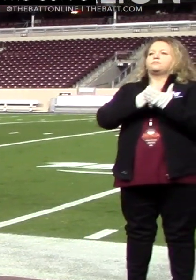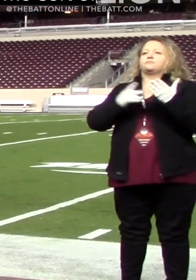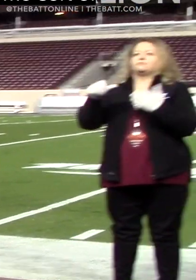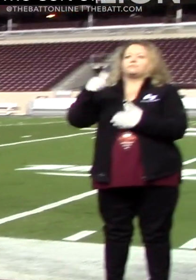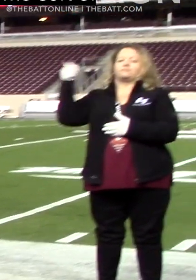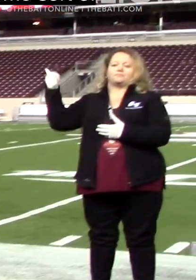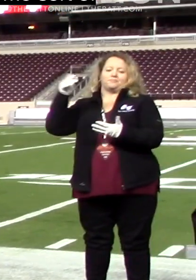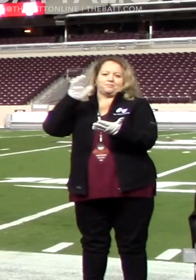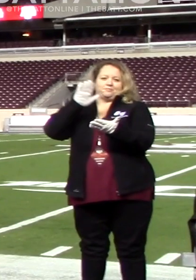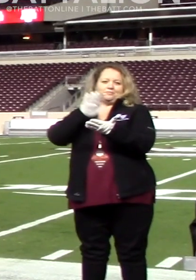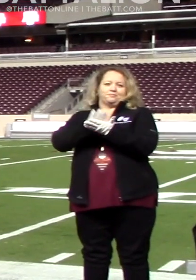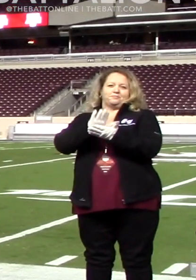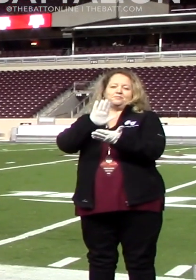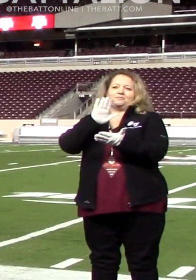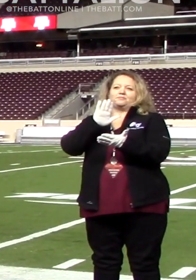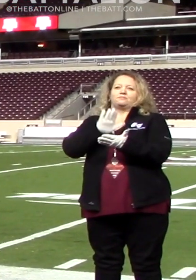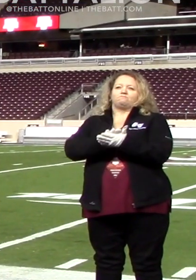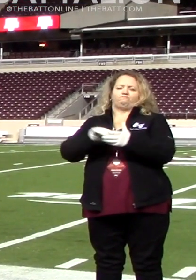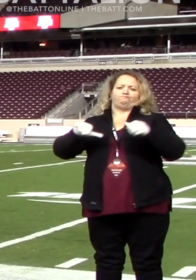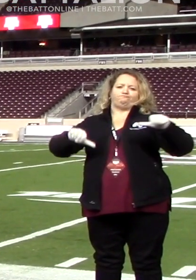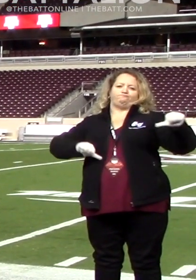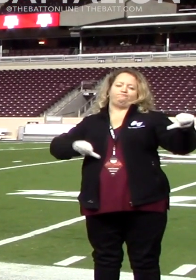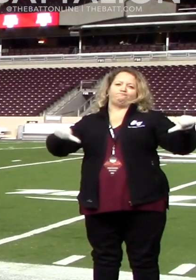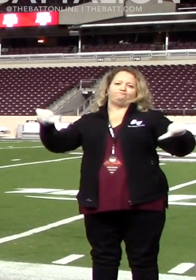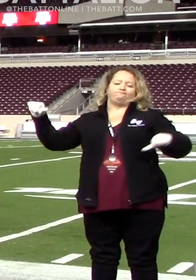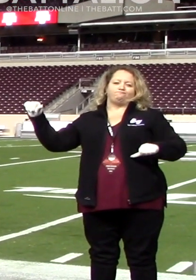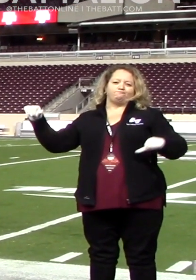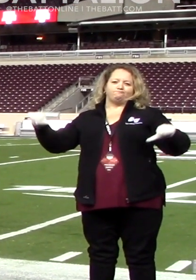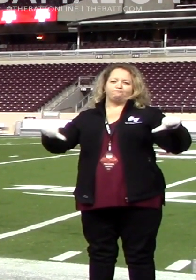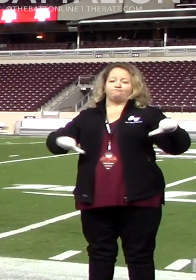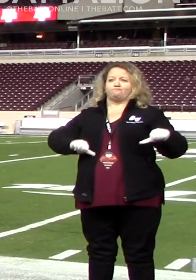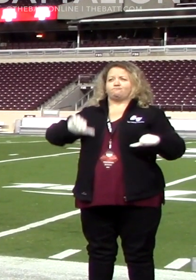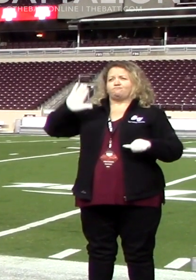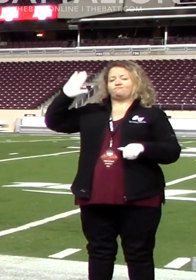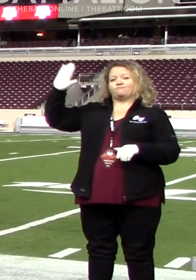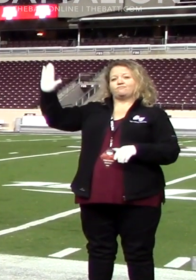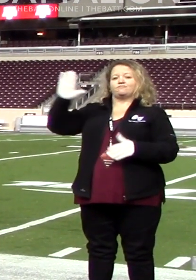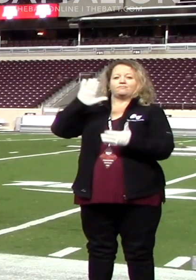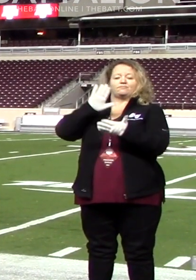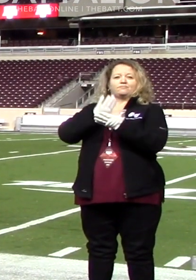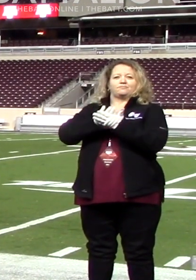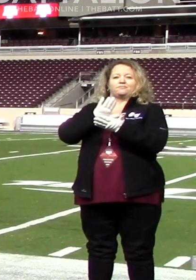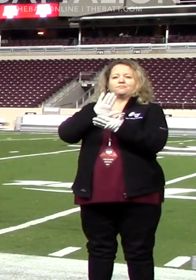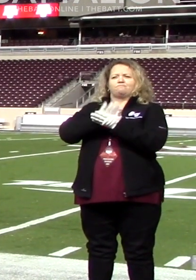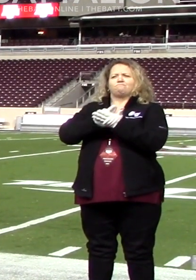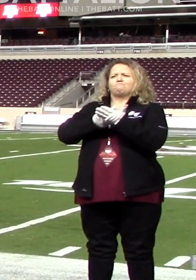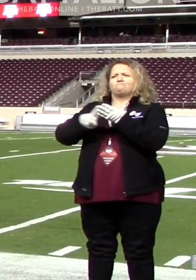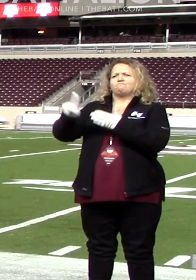loss. Of those 16, only two of them are sign-dependent and use interpreters within the classroom.